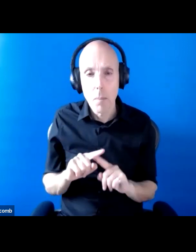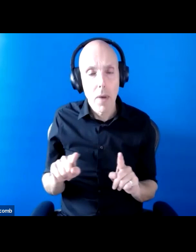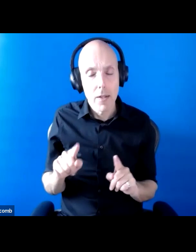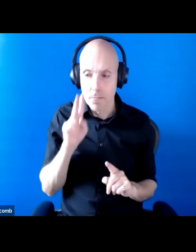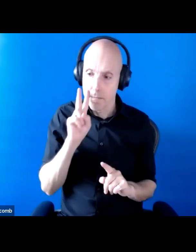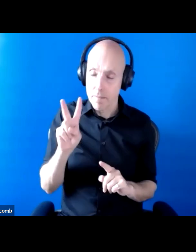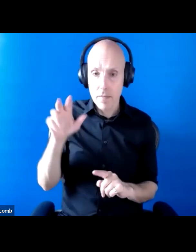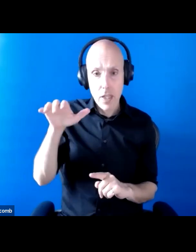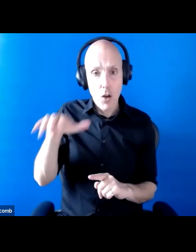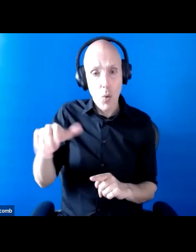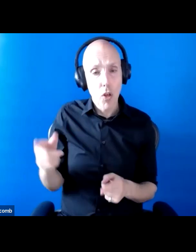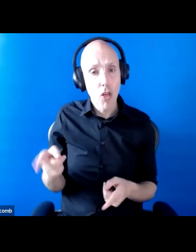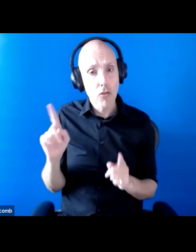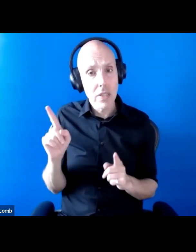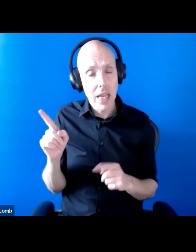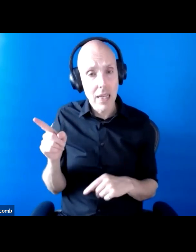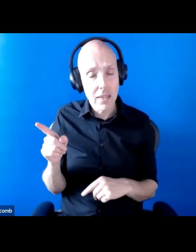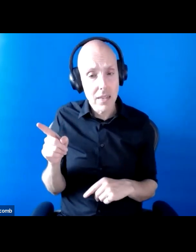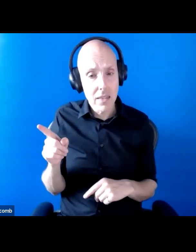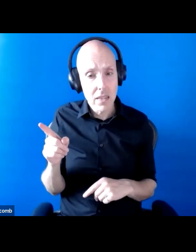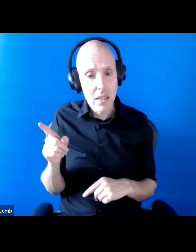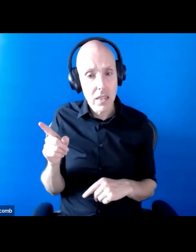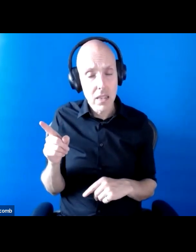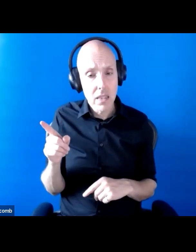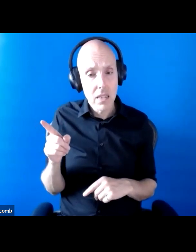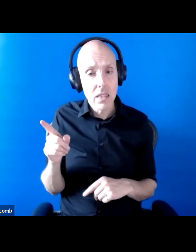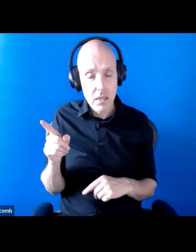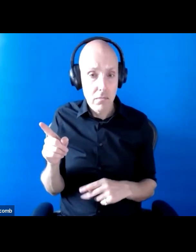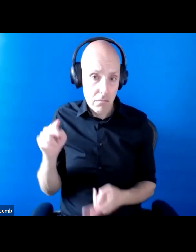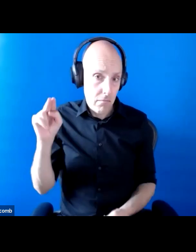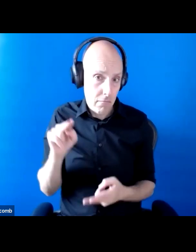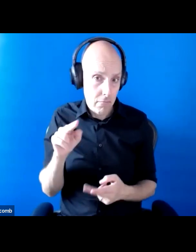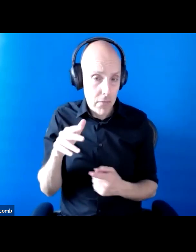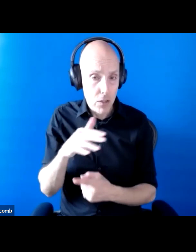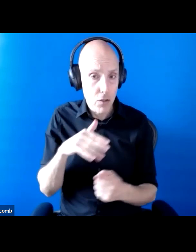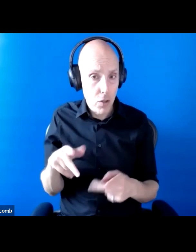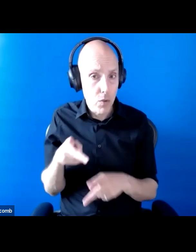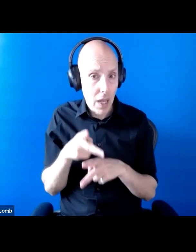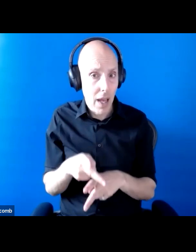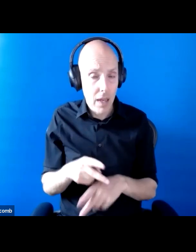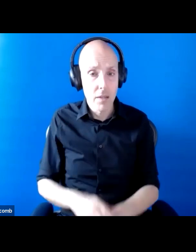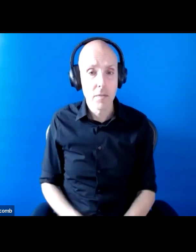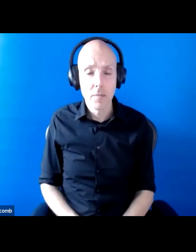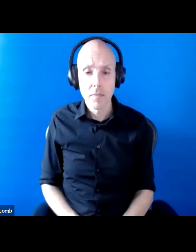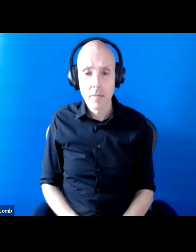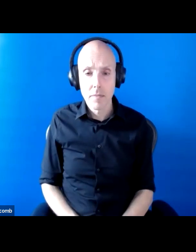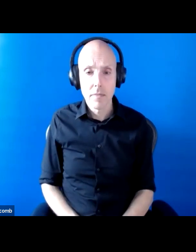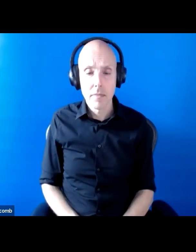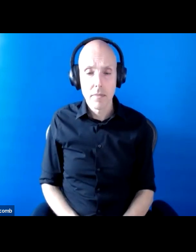reduce social care rights. So that act, I mean,